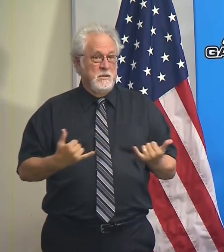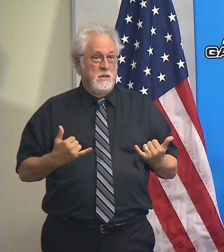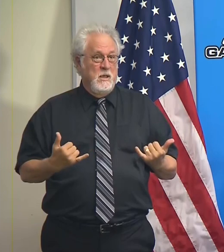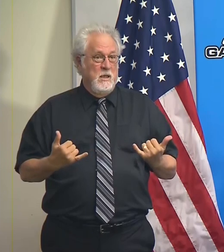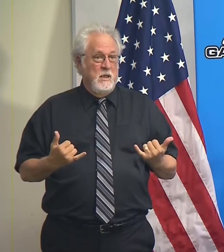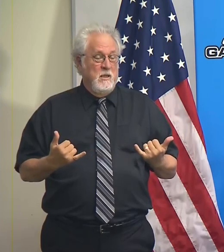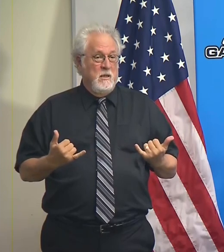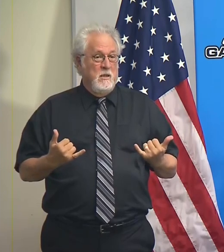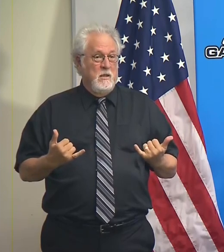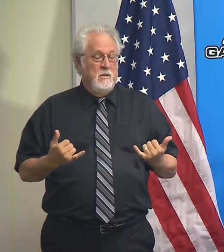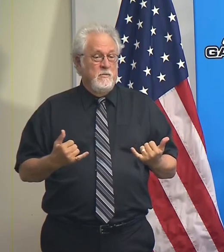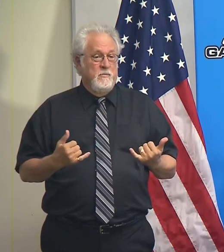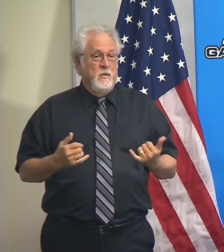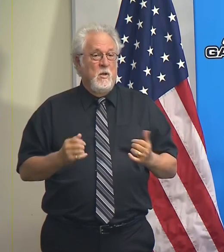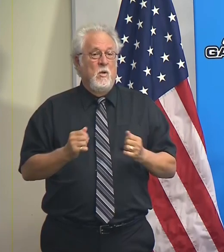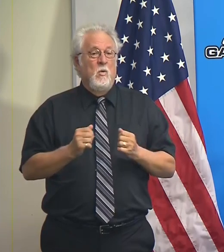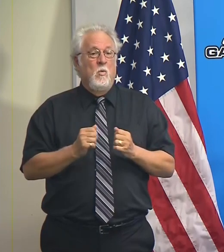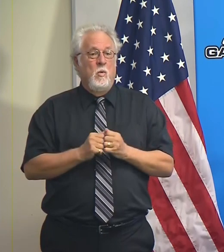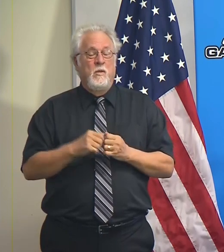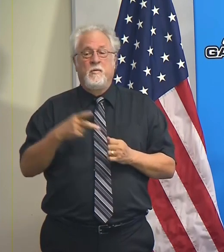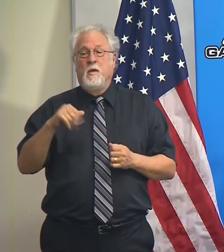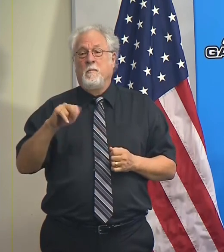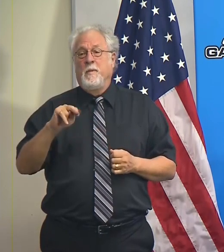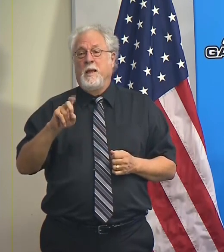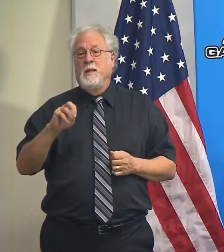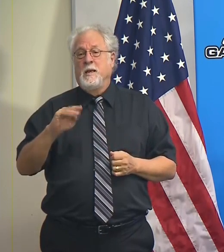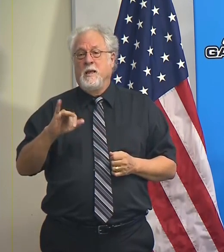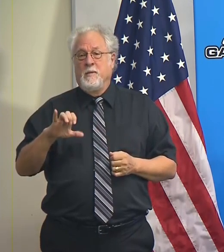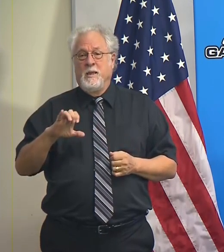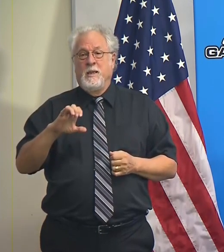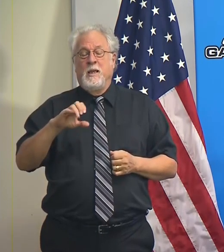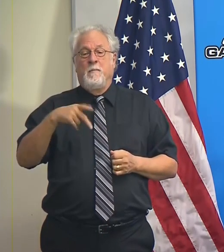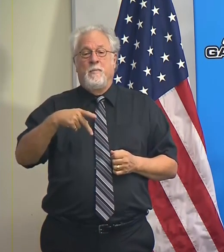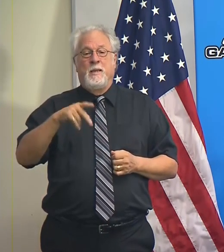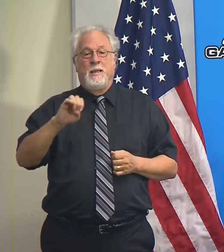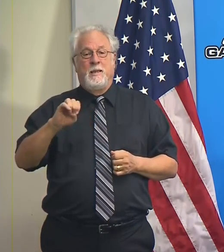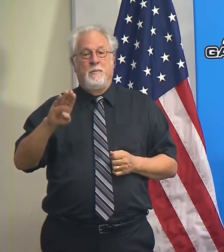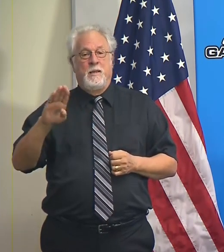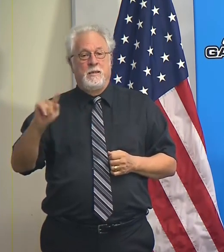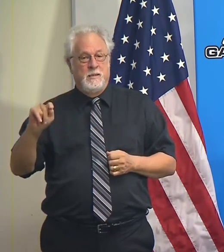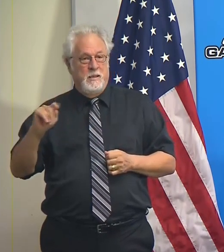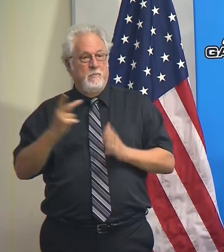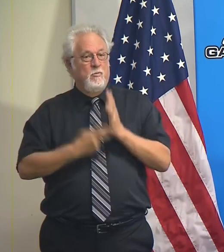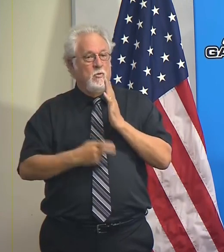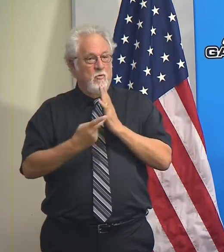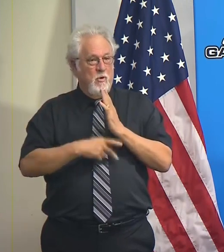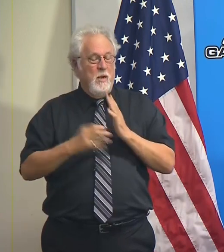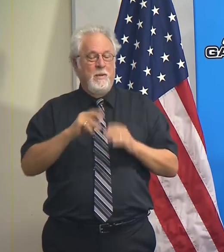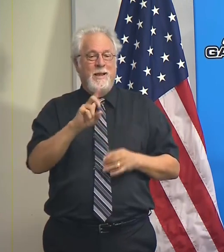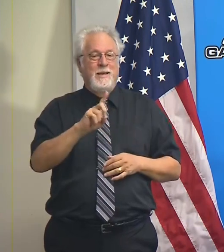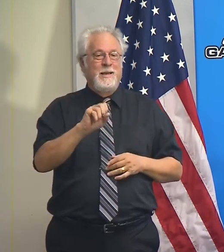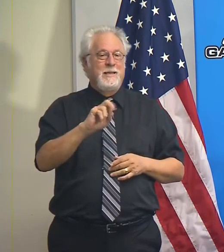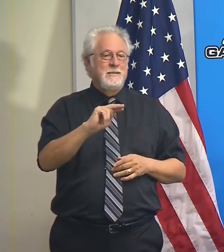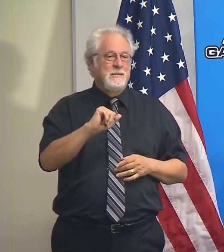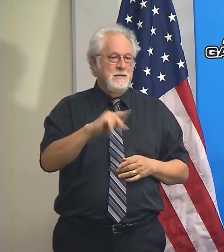the with the pandemic, EBT, the PBT program, and the D snap,